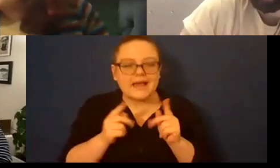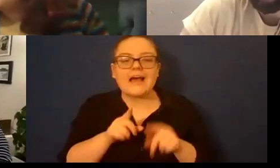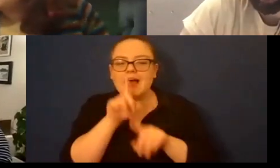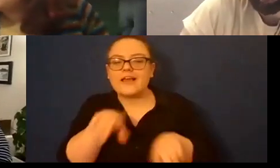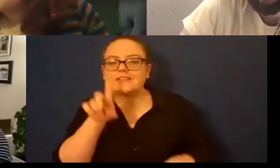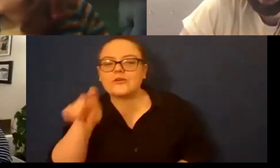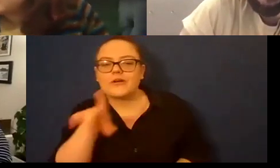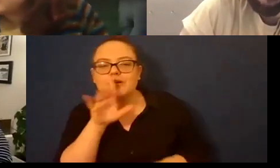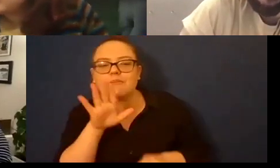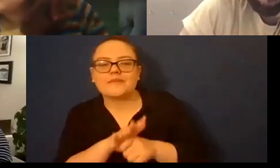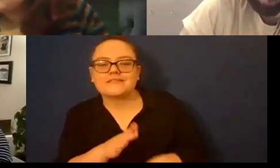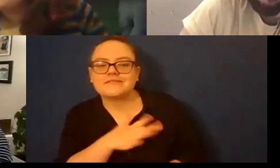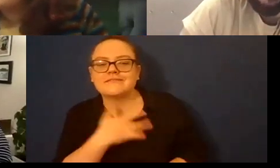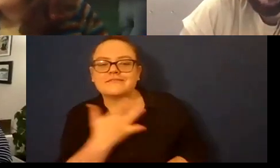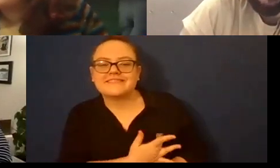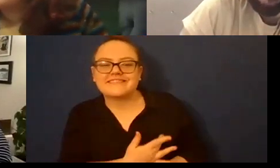promise